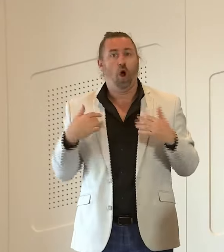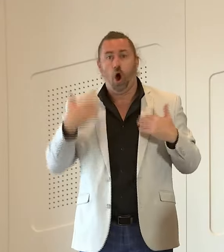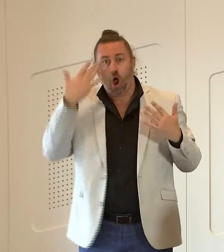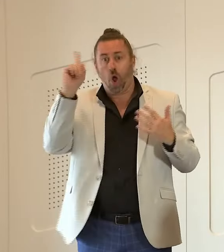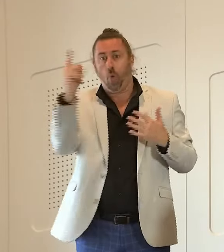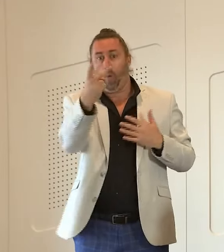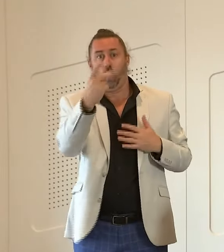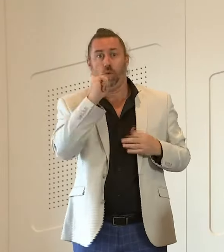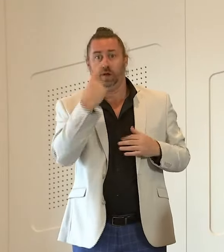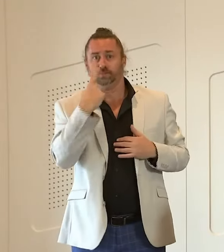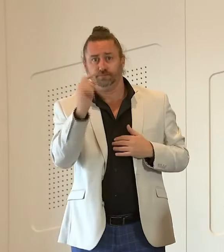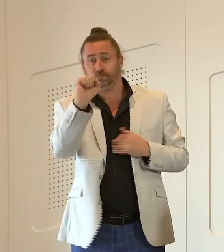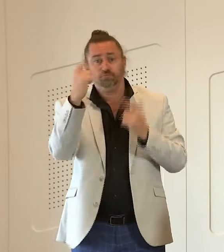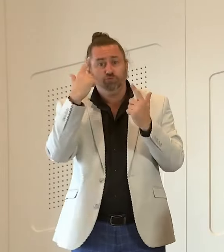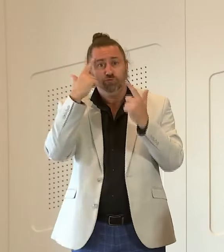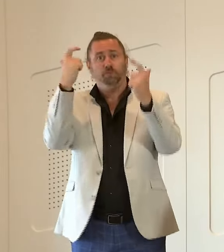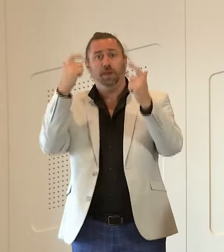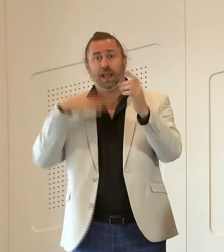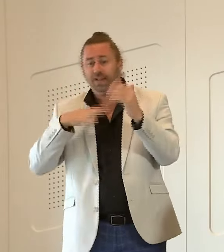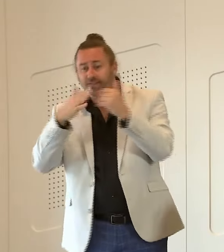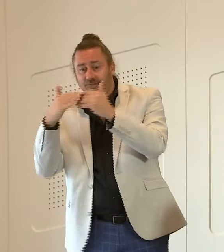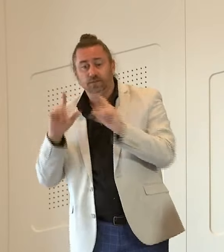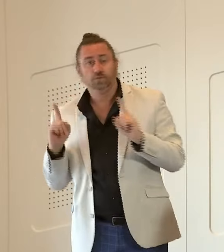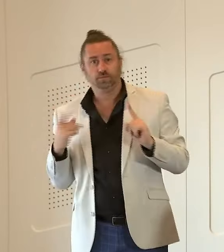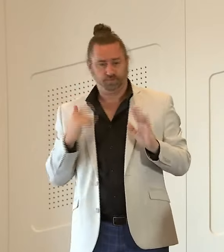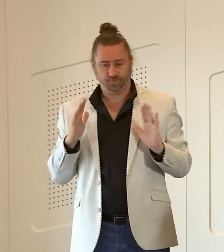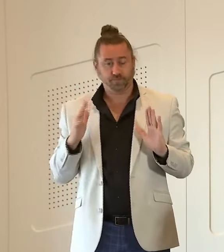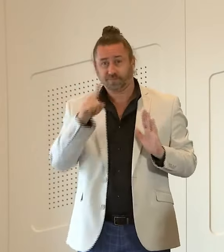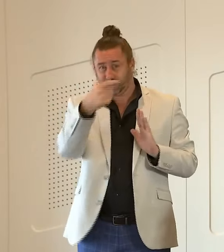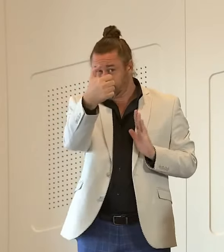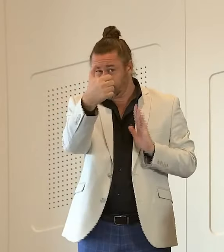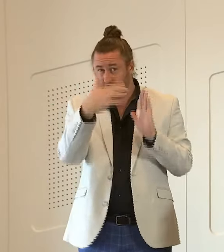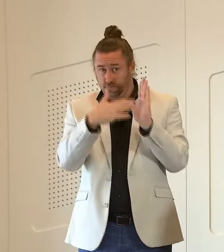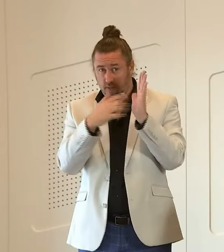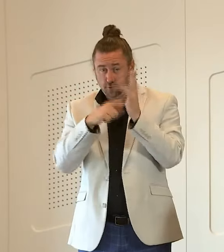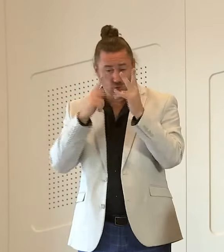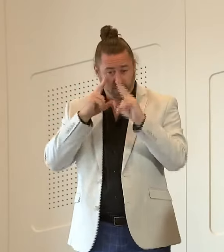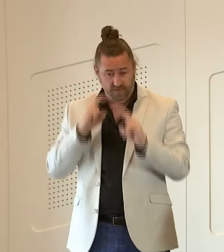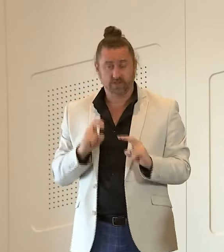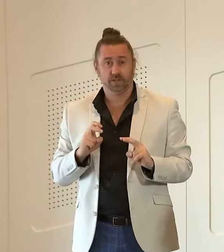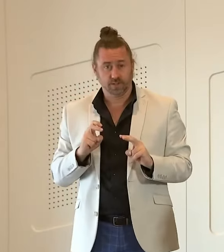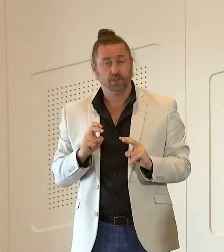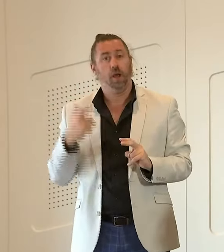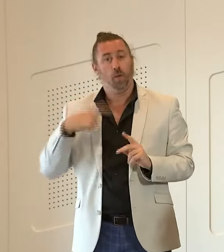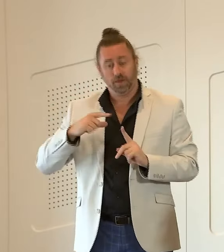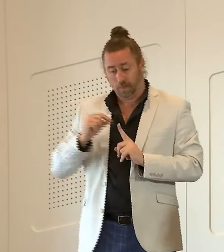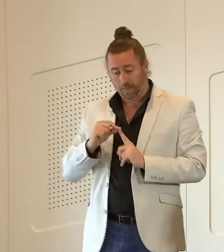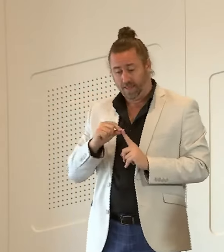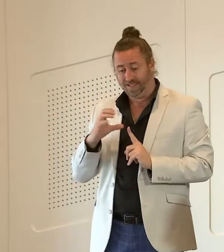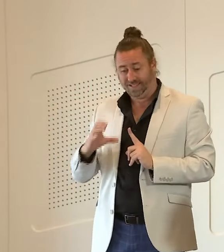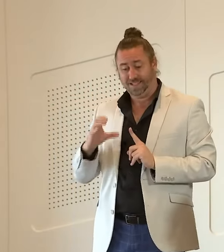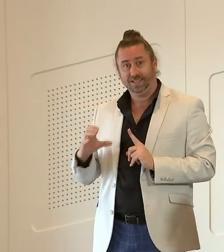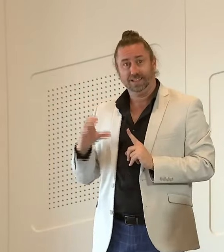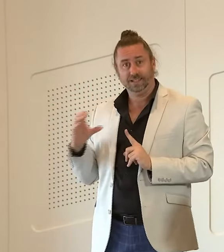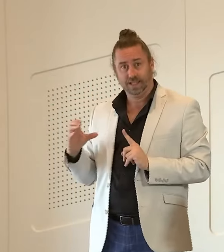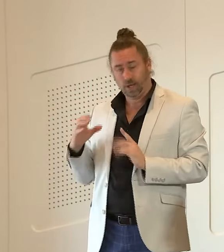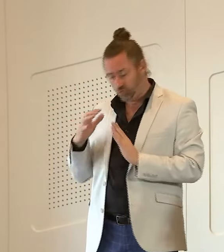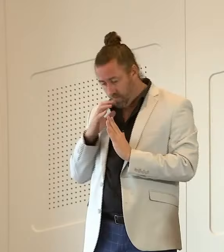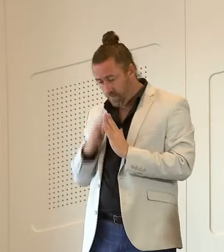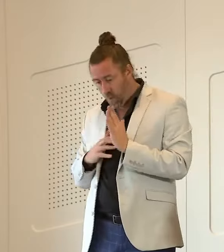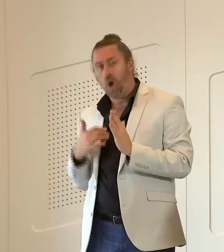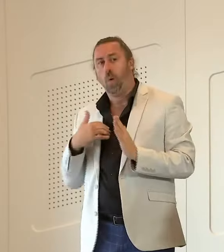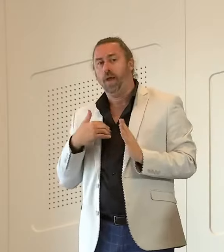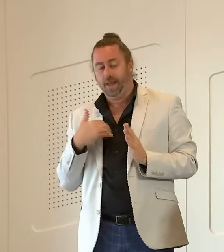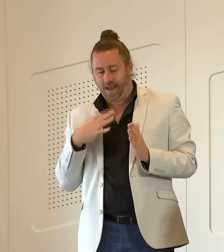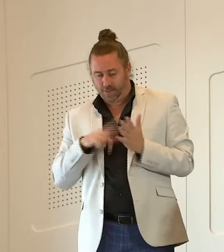preempt that it's a six-month inquiry it has been set up now as a response to the p triple c report but